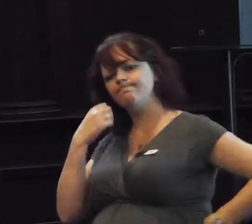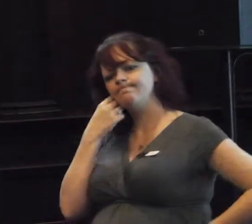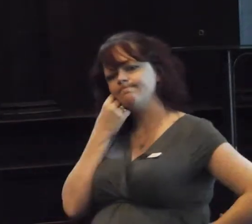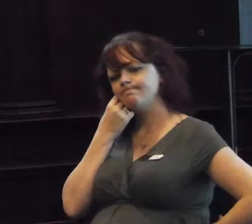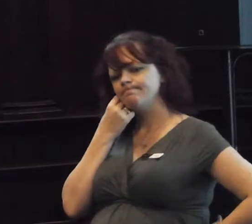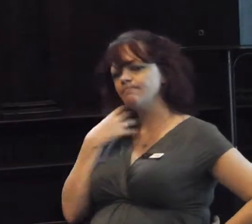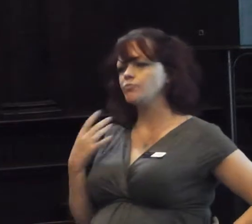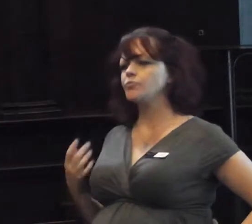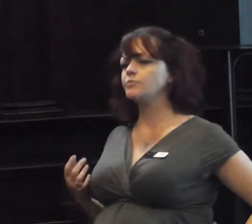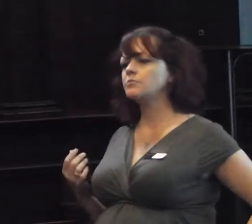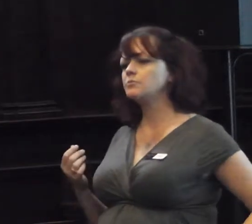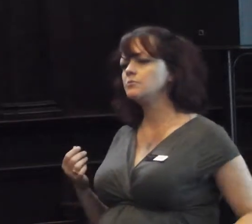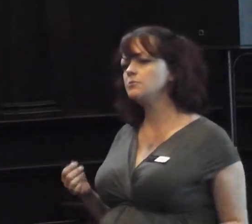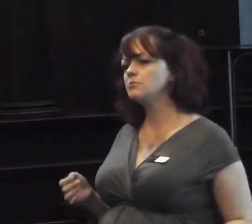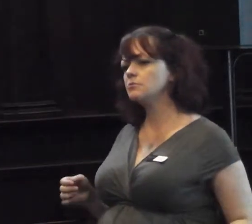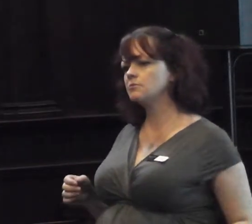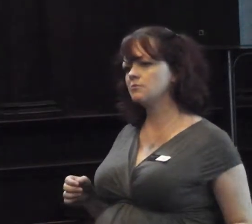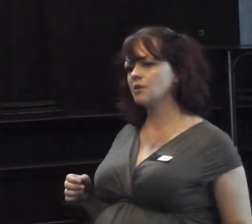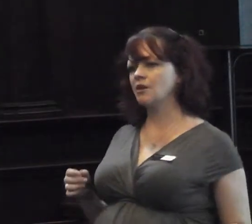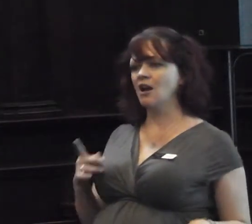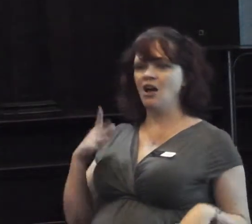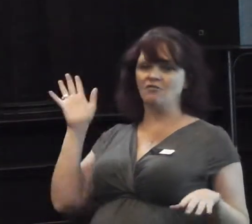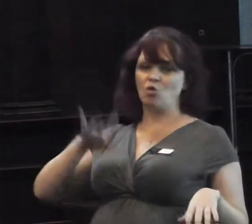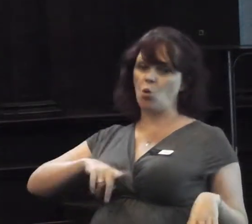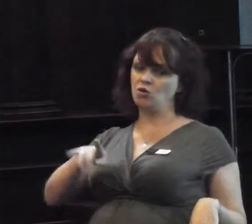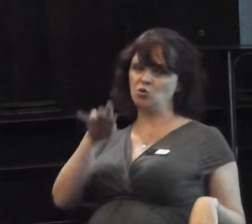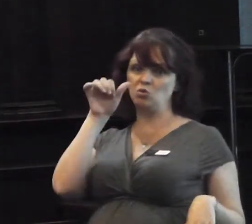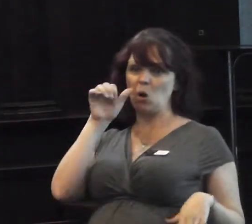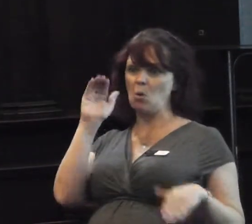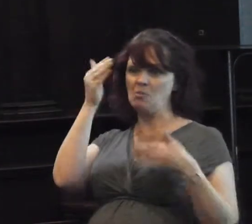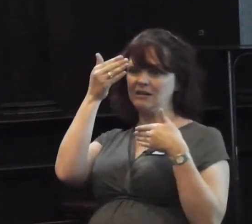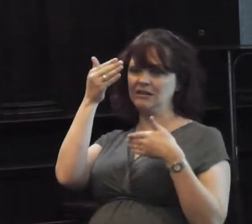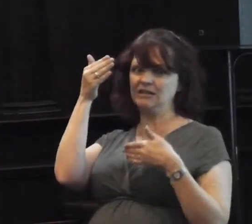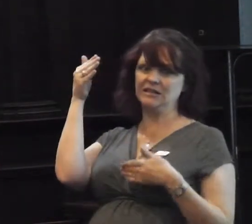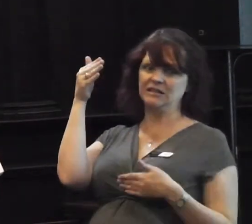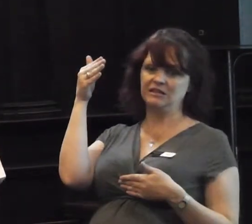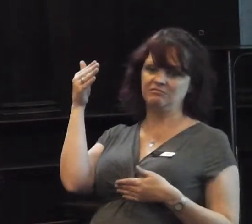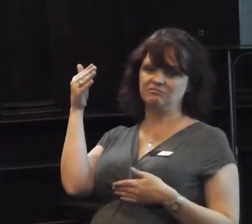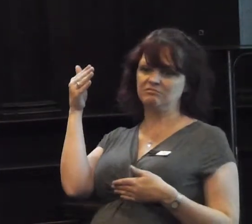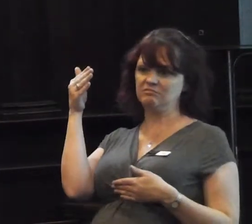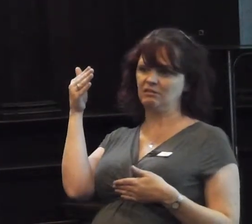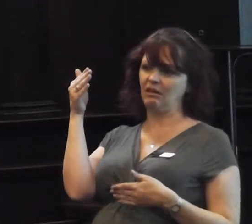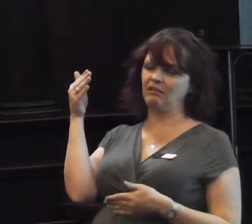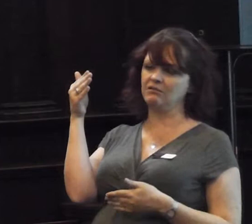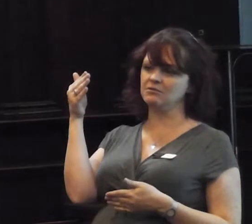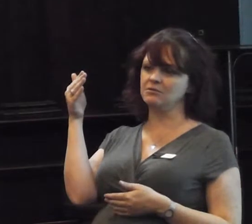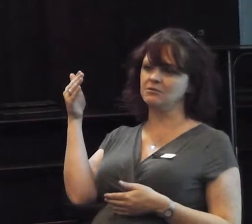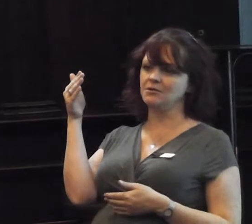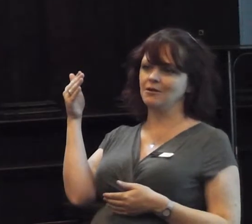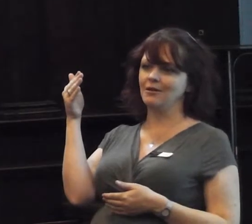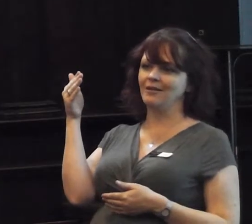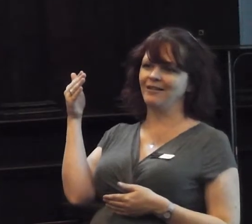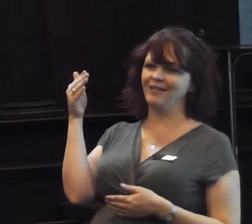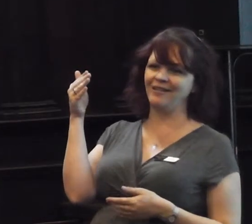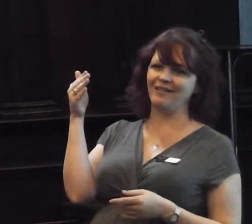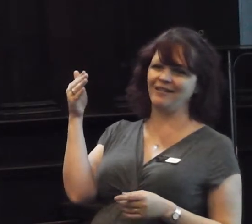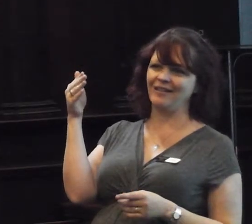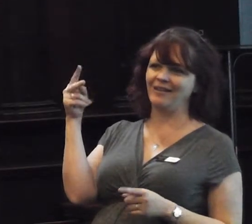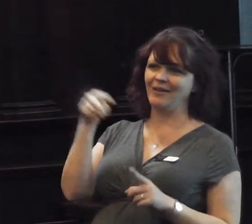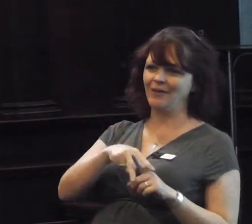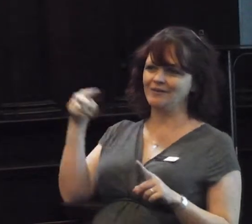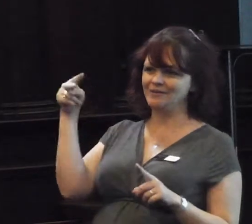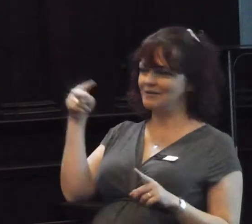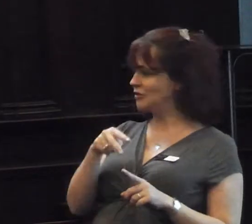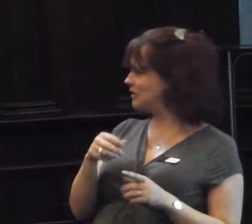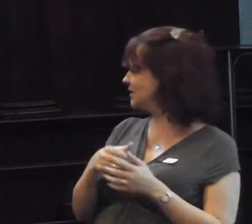hasn't got more grounds. Before you know, he could be a joke, you know. Yeah. I think, the point I'm trying to get to, is